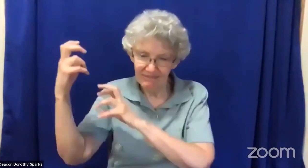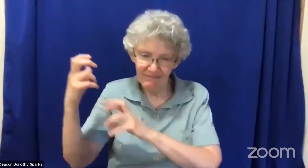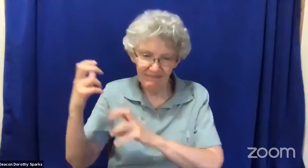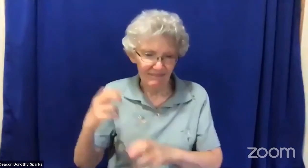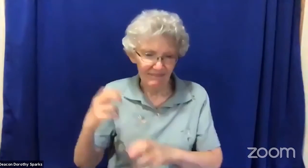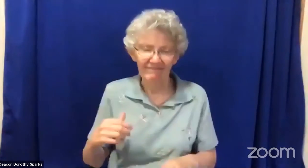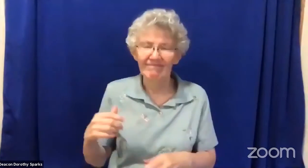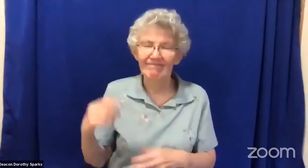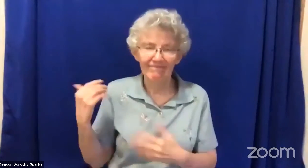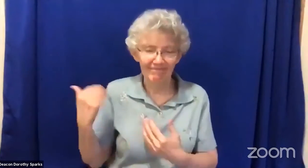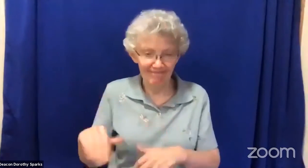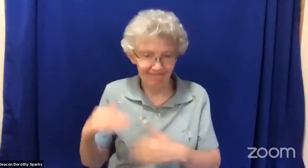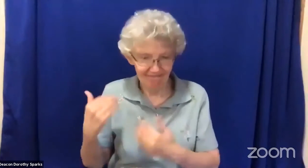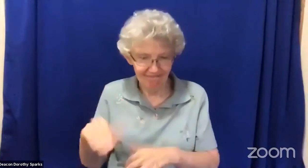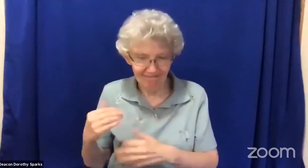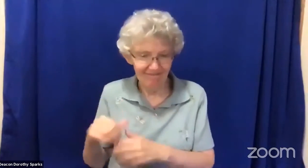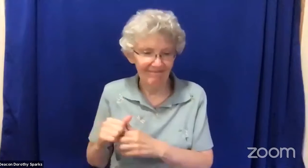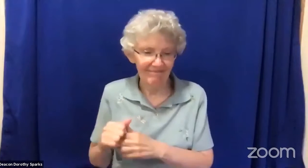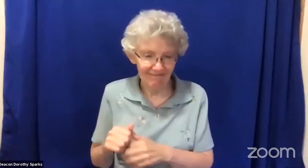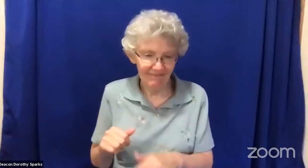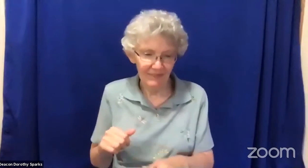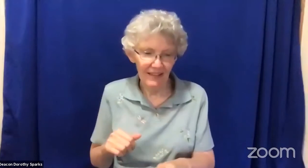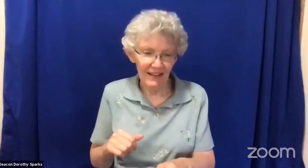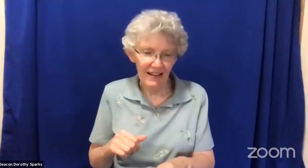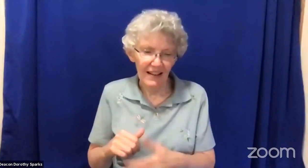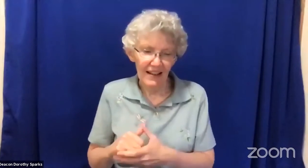violence and oppression in this country.